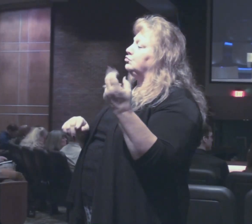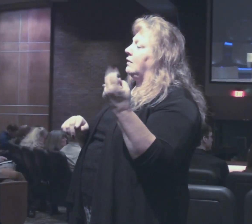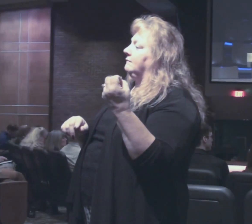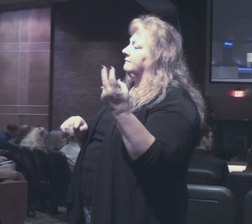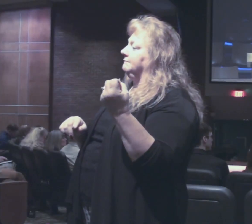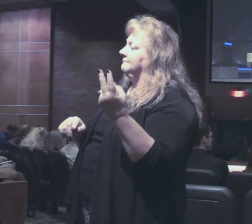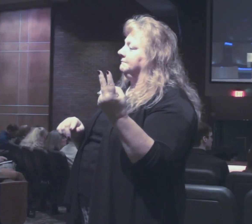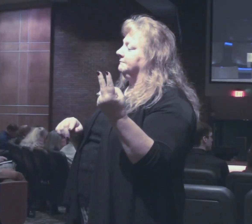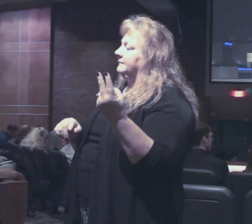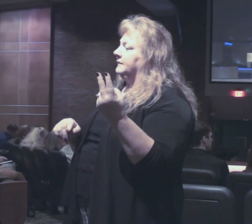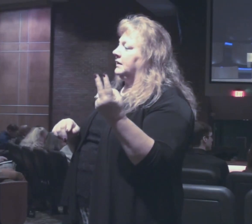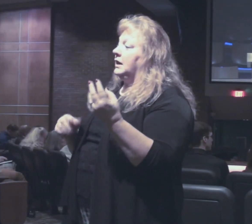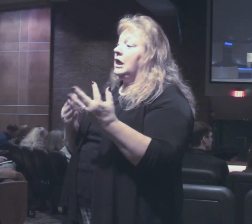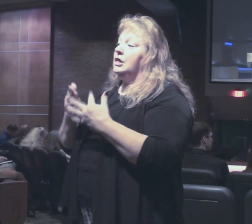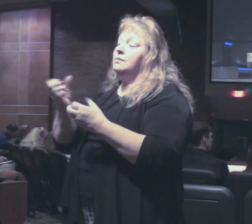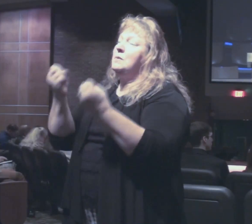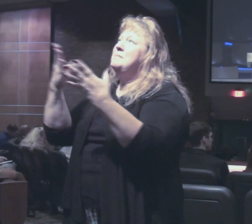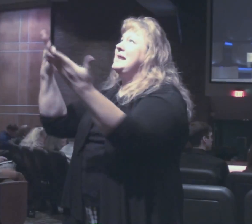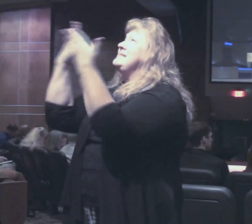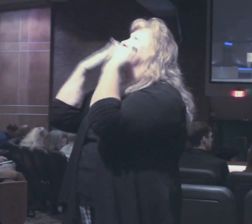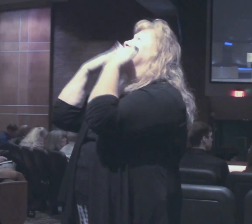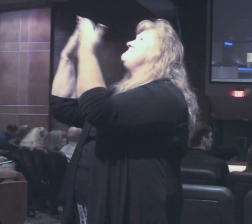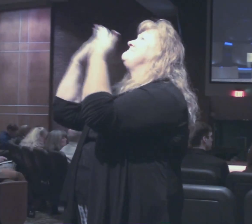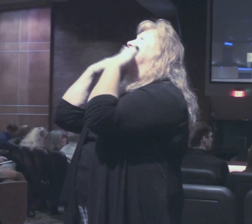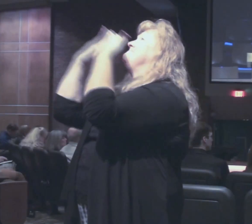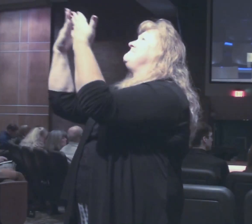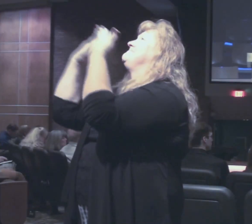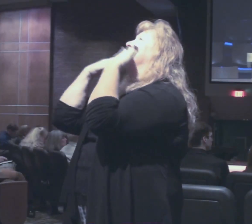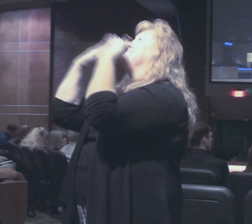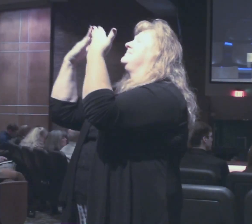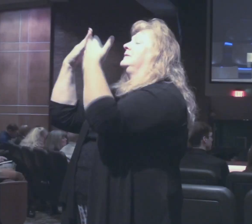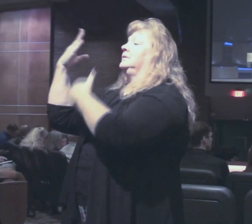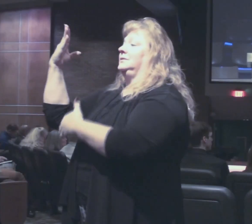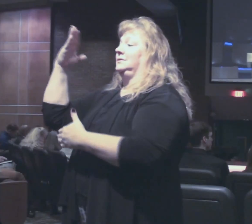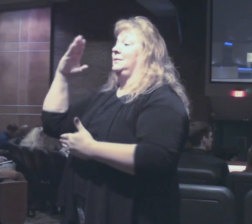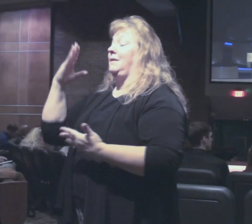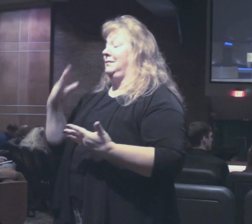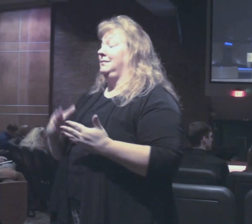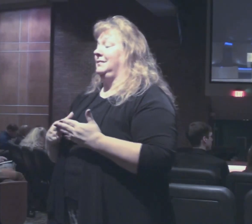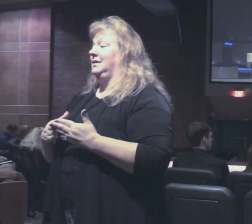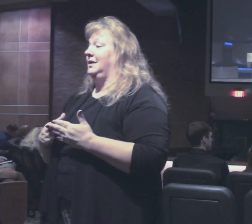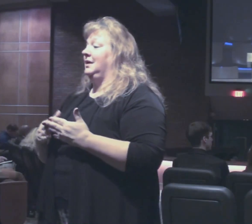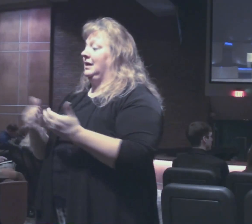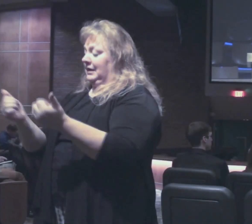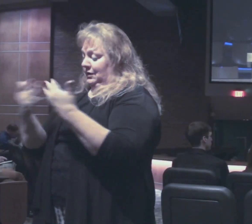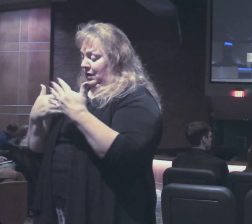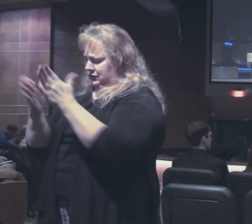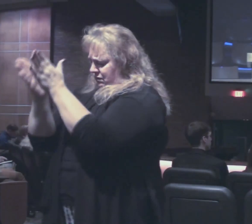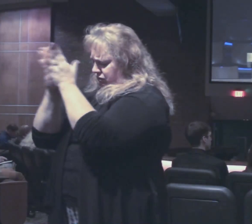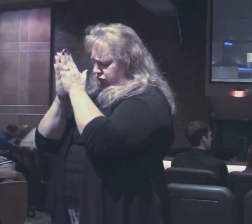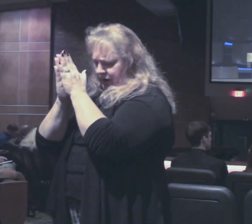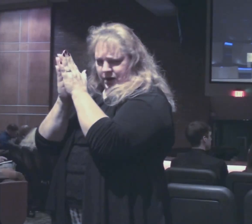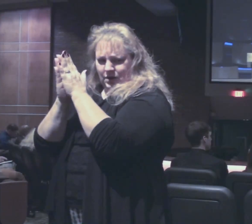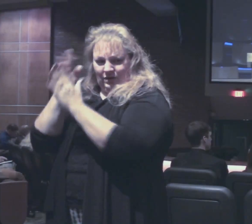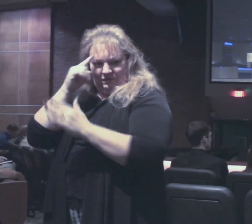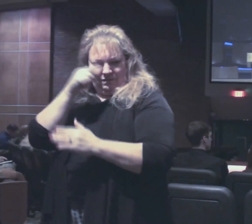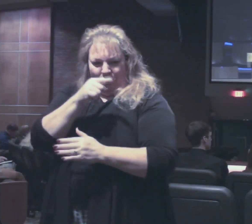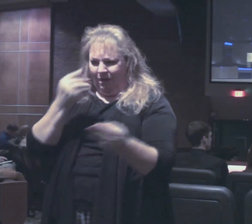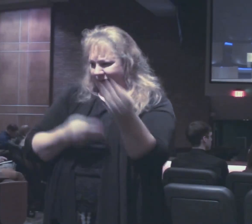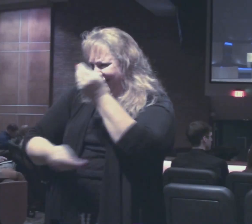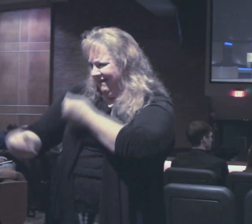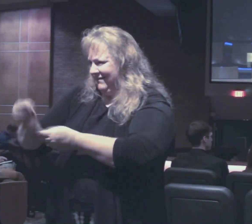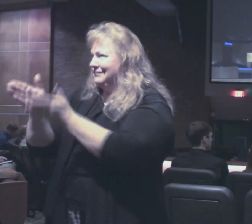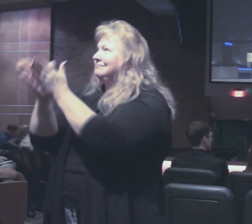through many thanks givings to God it causes prayer to be offered on behalf of